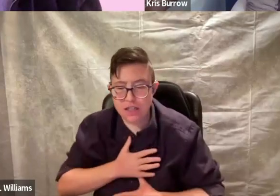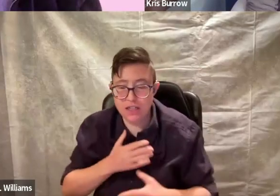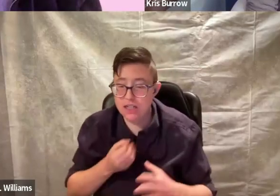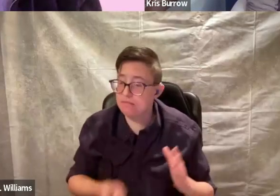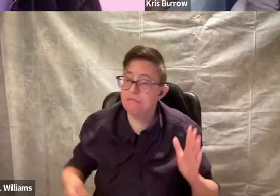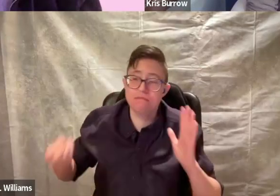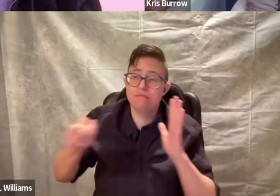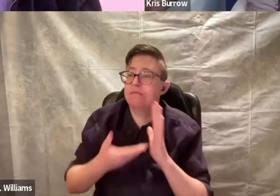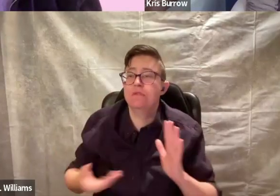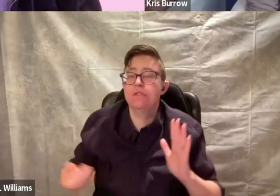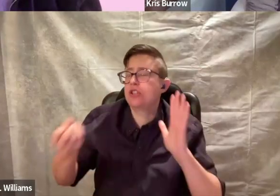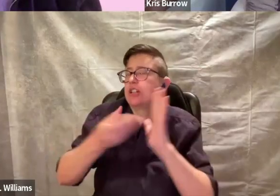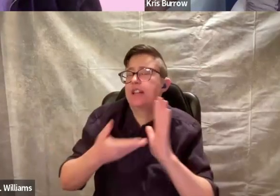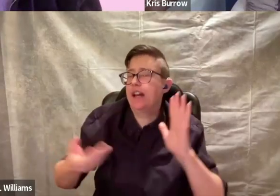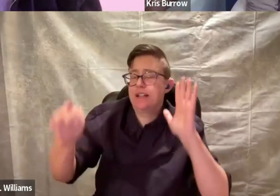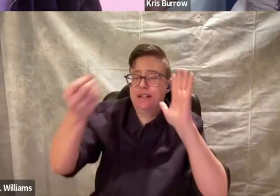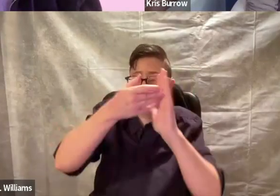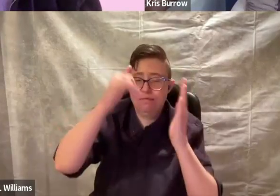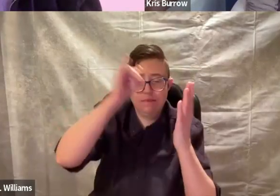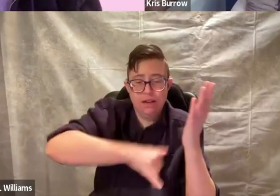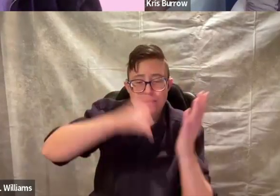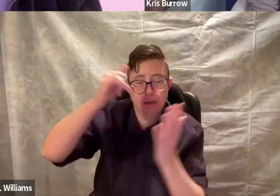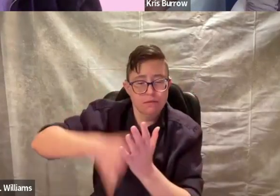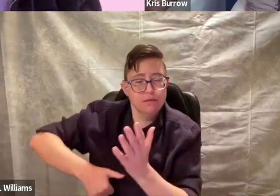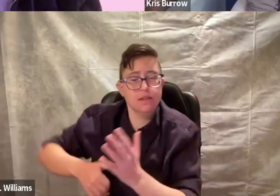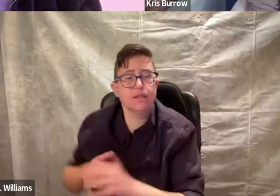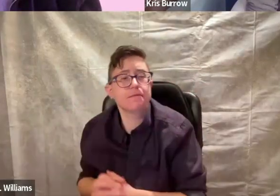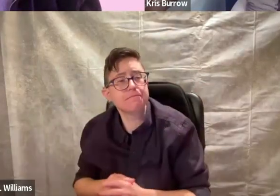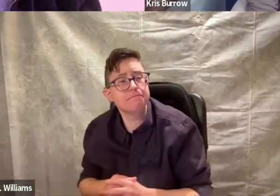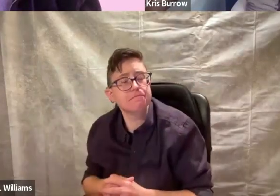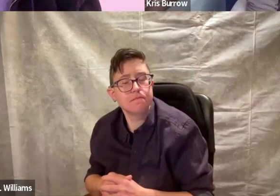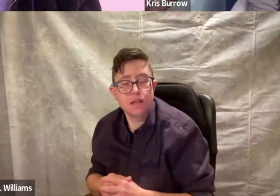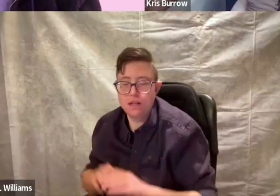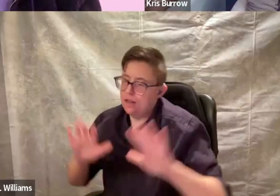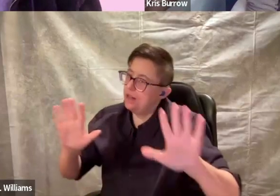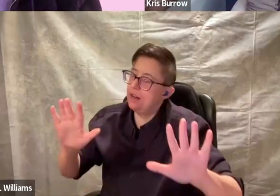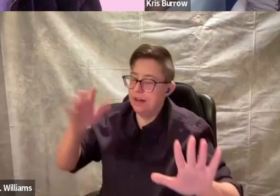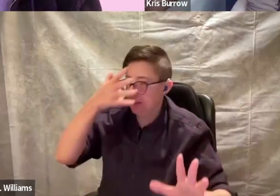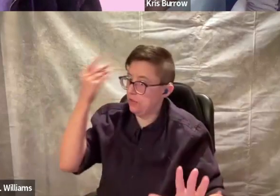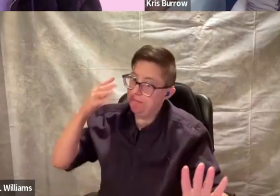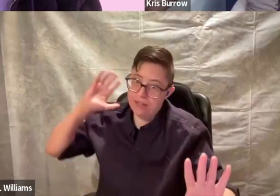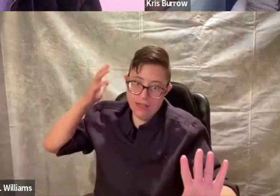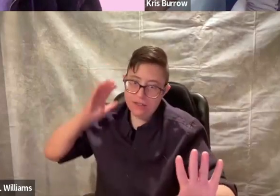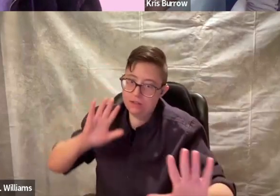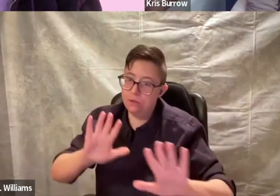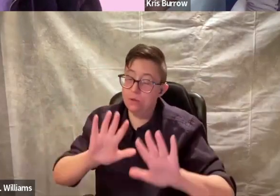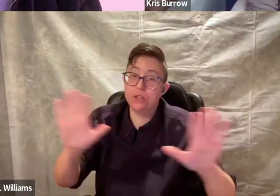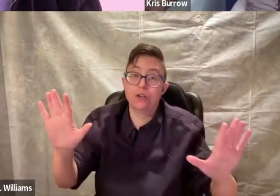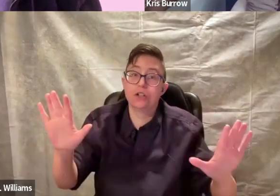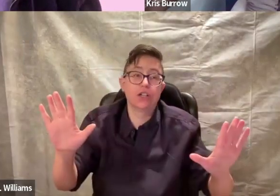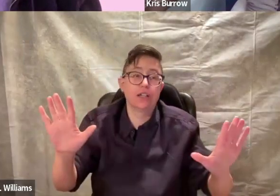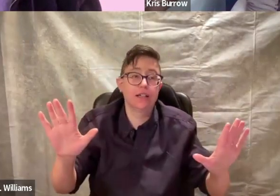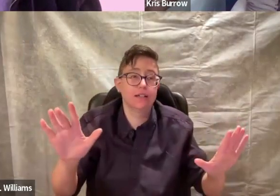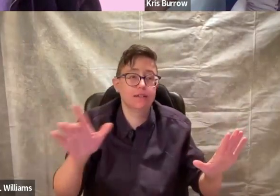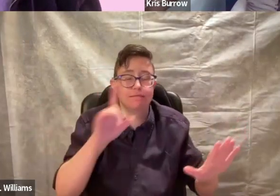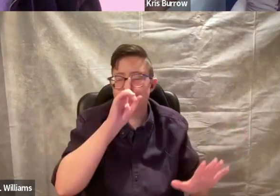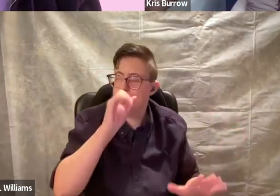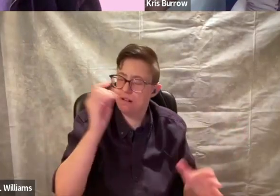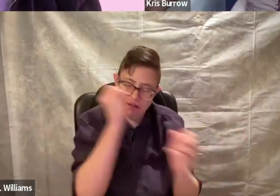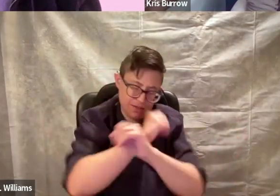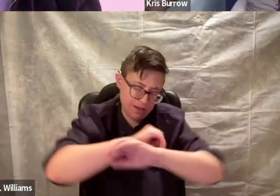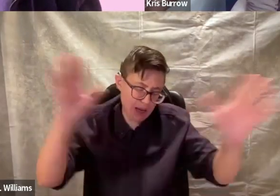anxiety? Just adding to the bills? And let's not forget audiology.